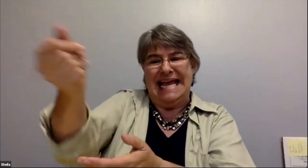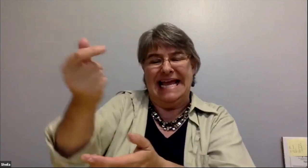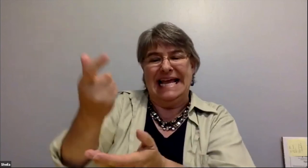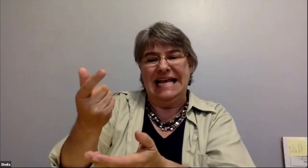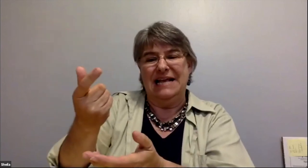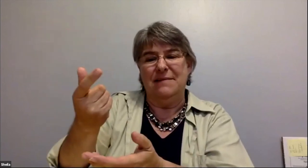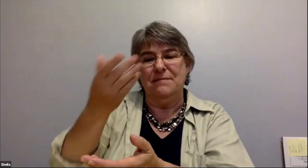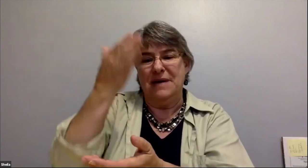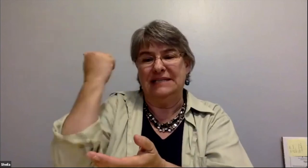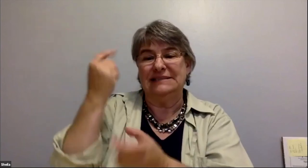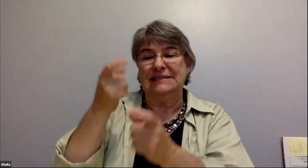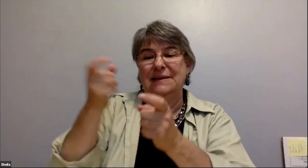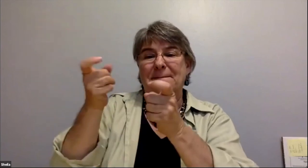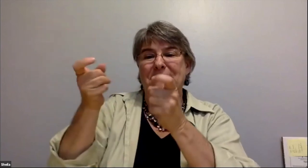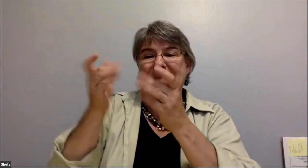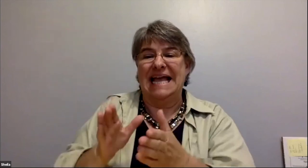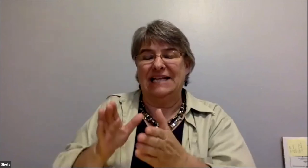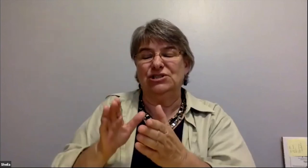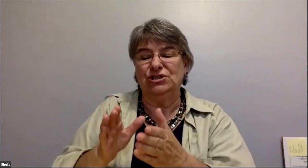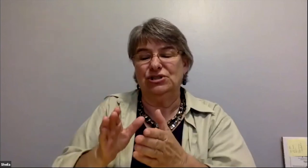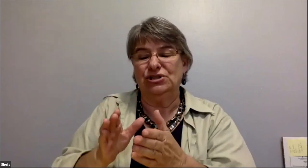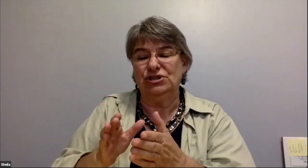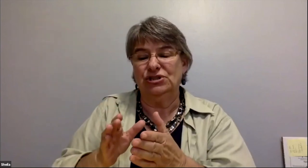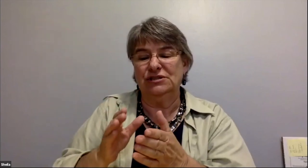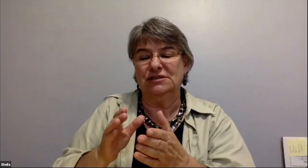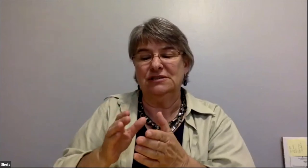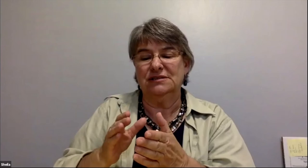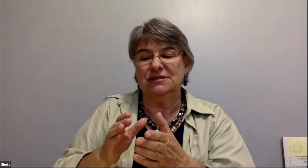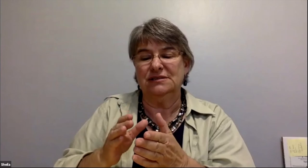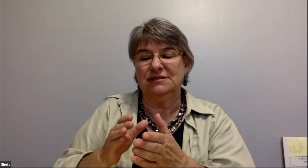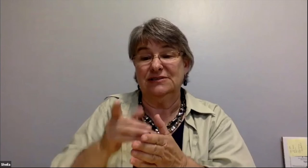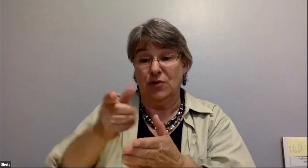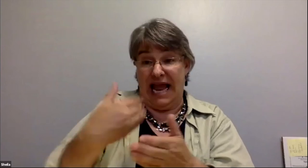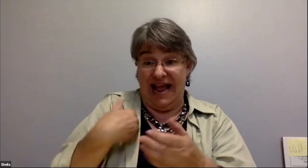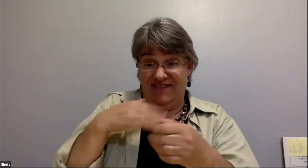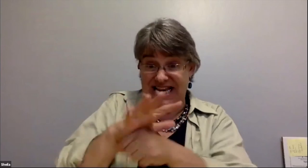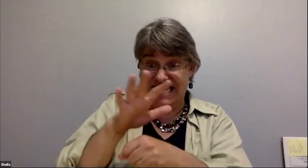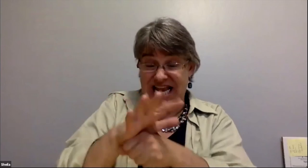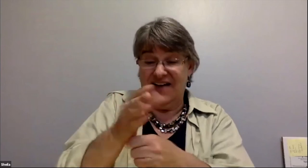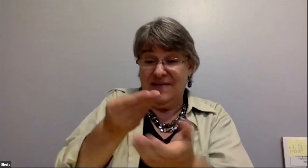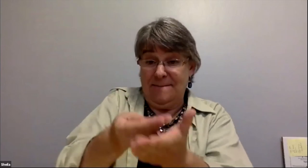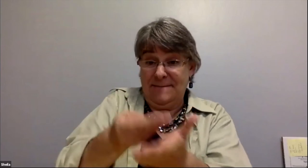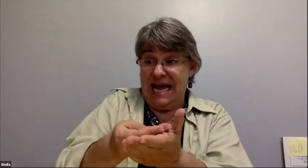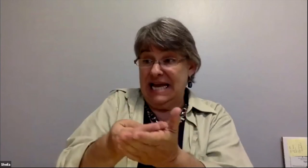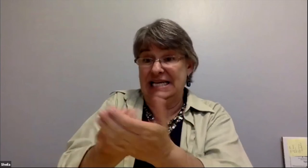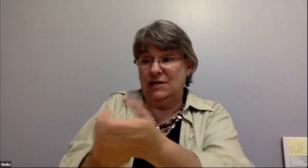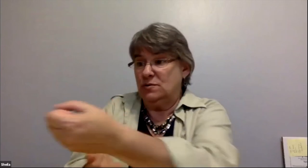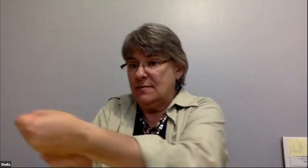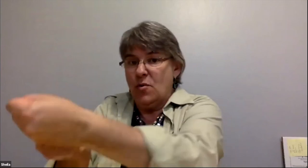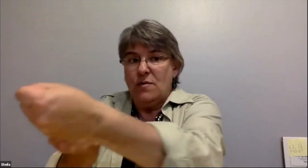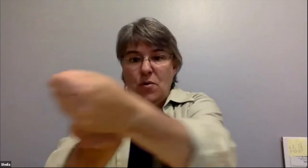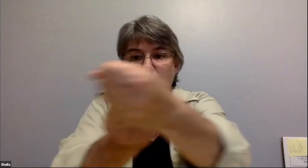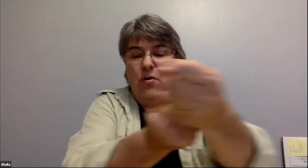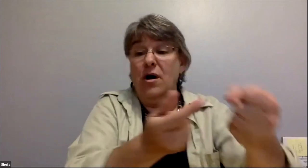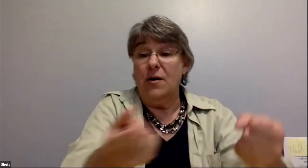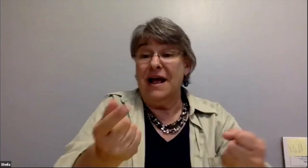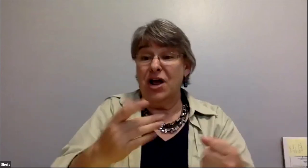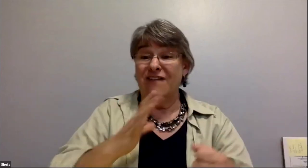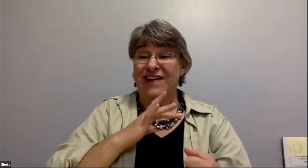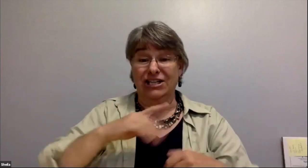up in a minute so our biggest thing is we've started a lot of programs and because the funders